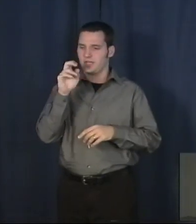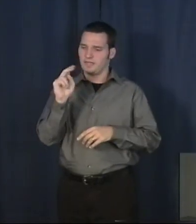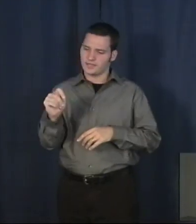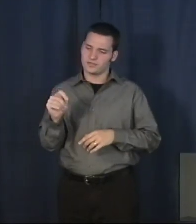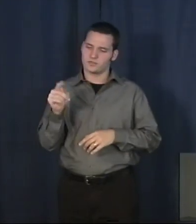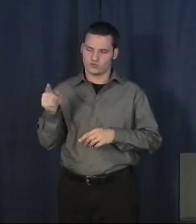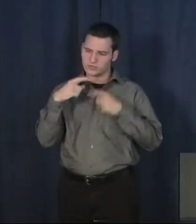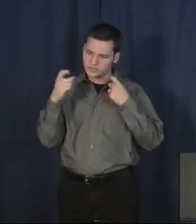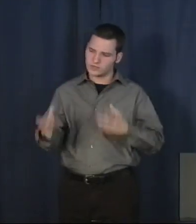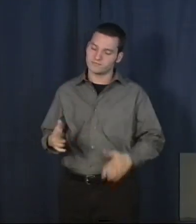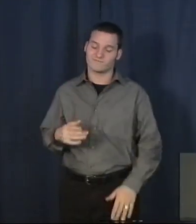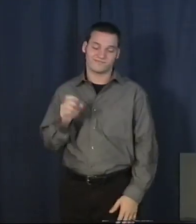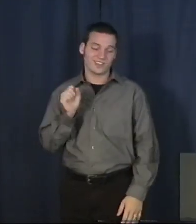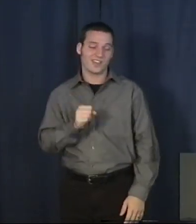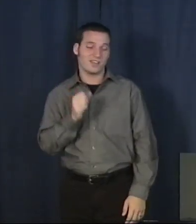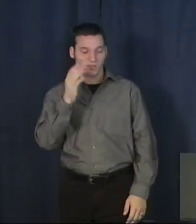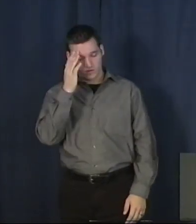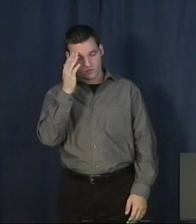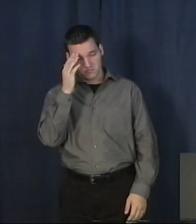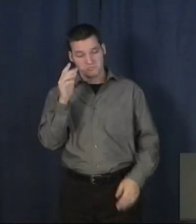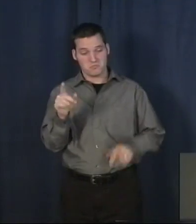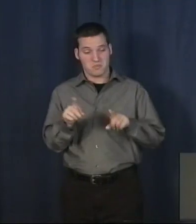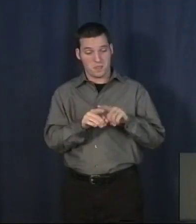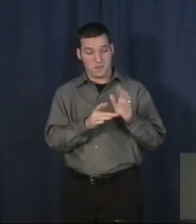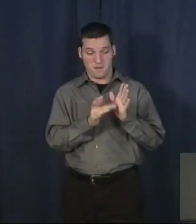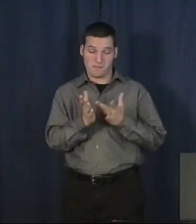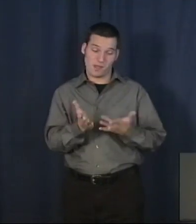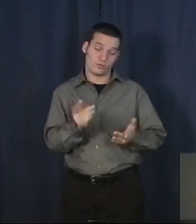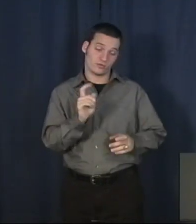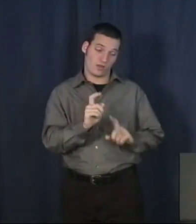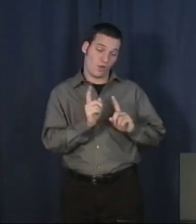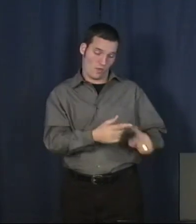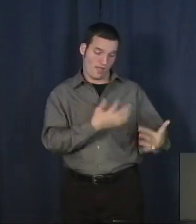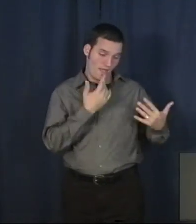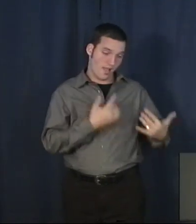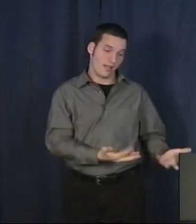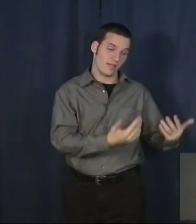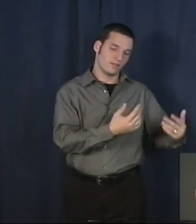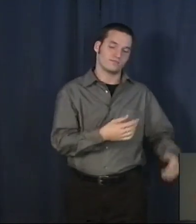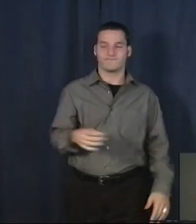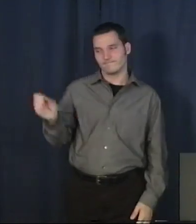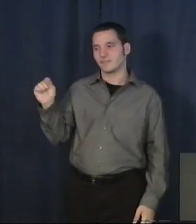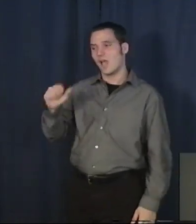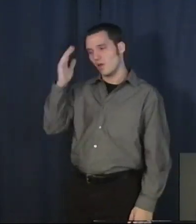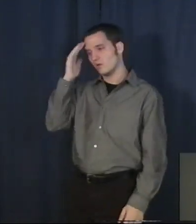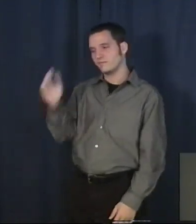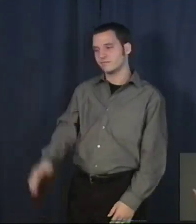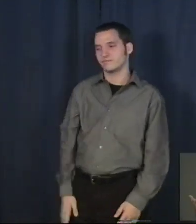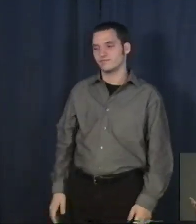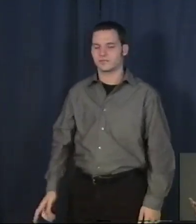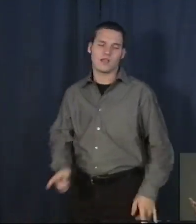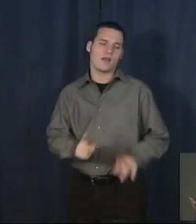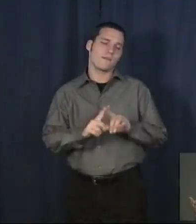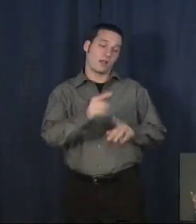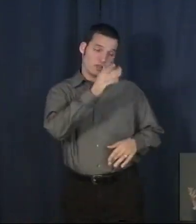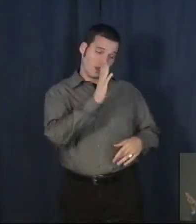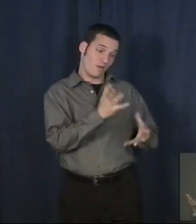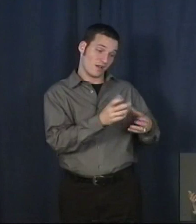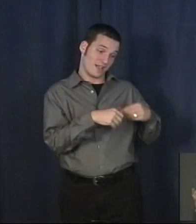He said, according to the Bible, you deserve to die and go to hell. I said, yes, sir, I know that too. He said, but God wants to give you a gift, eternal